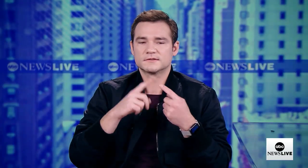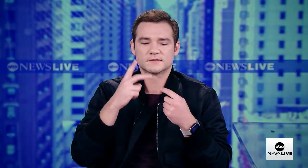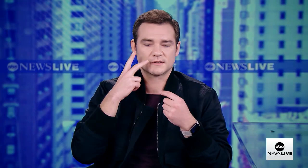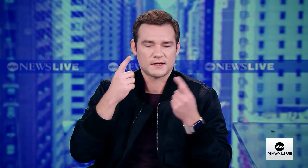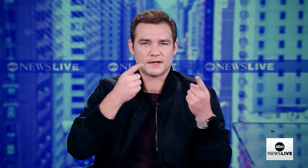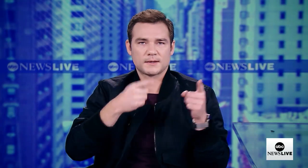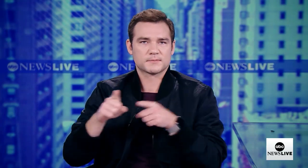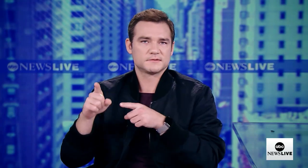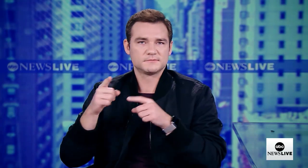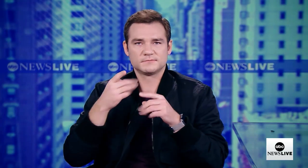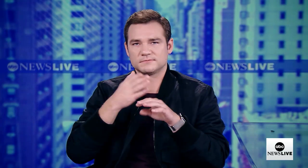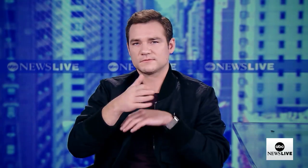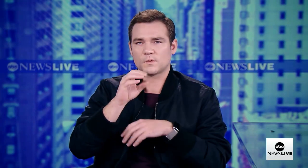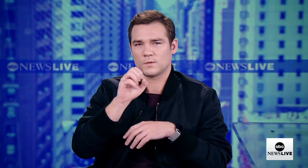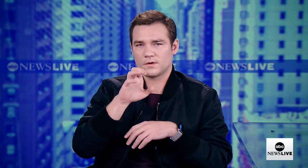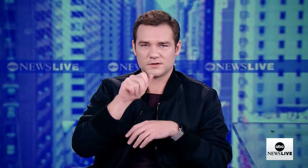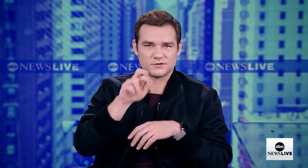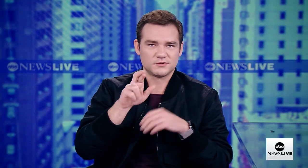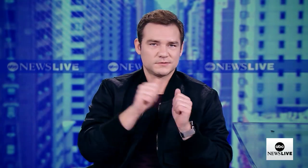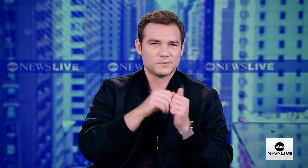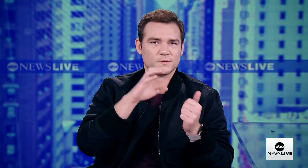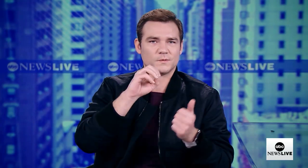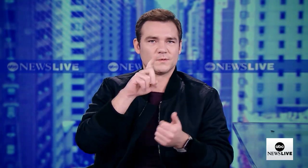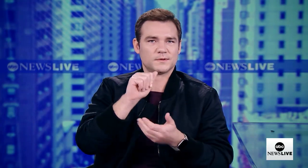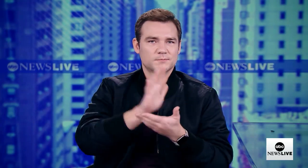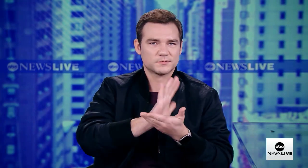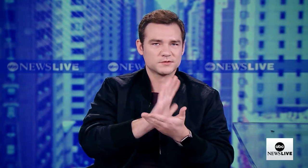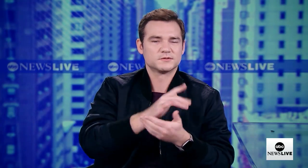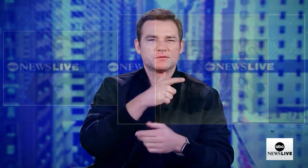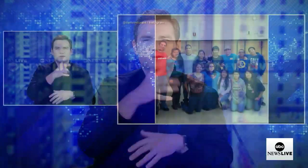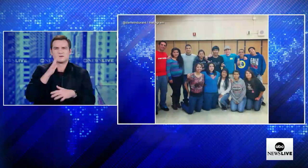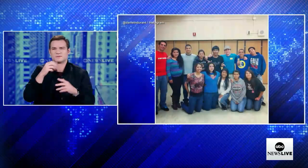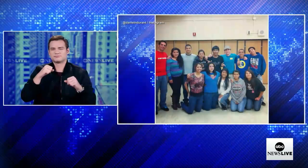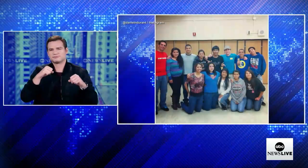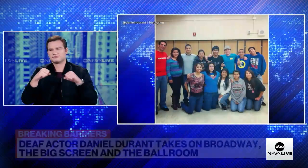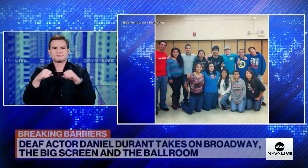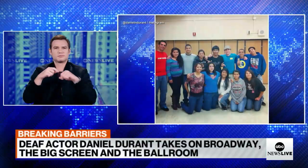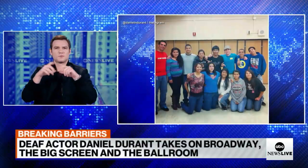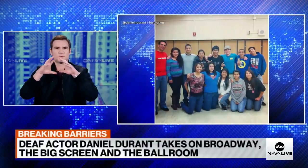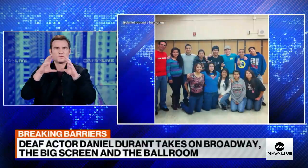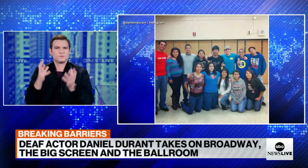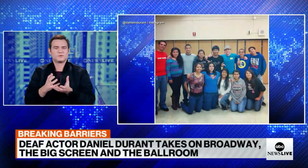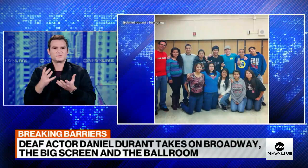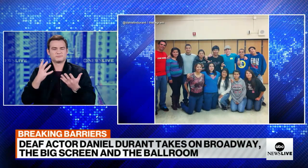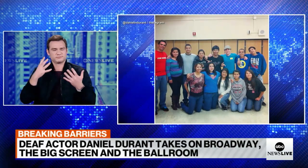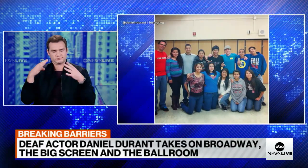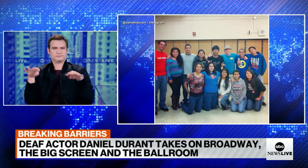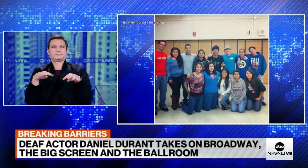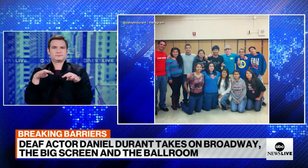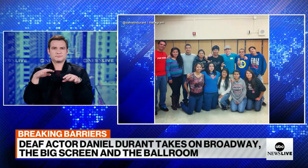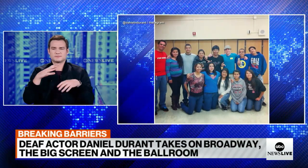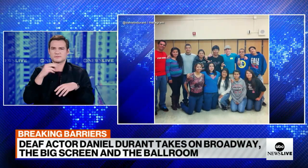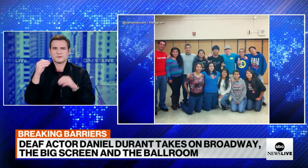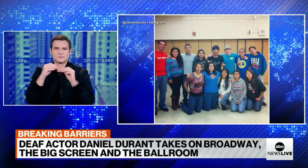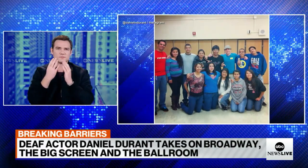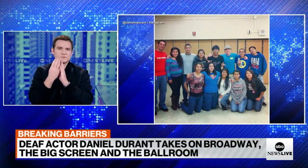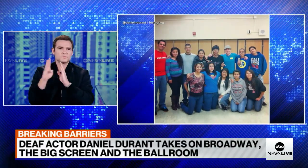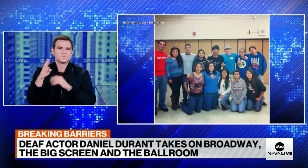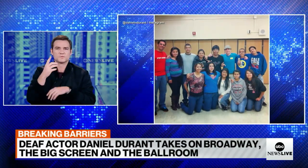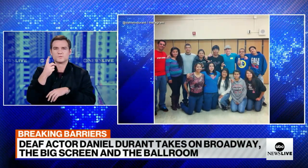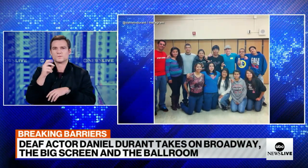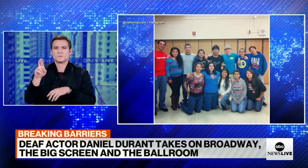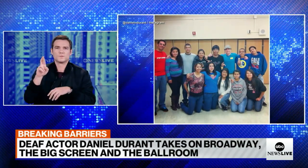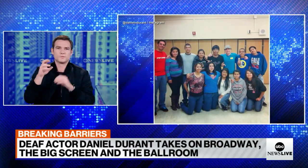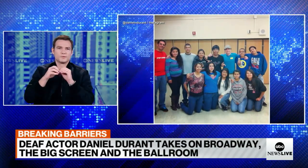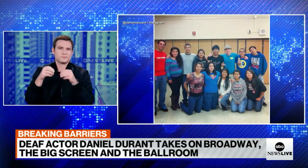Really, it's really nice to see this stuff happen after the Oscars with CODA, because I feel like we've changed the world a bit. And